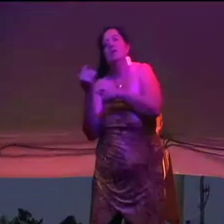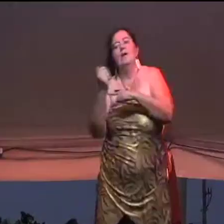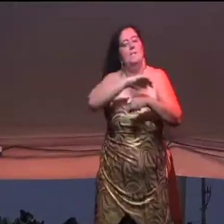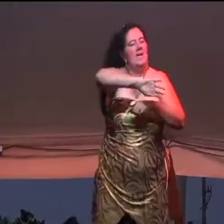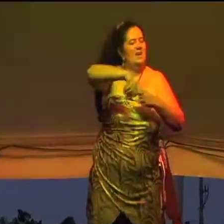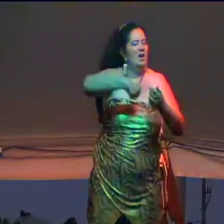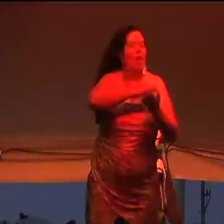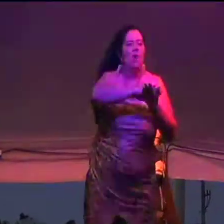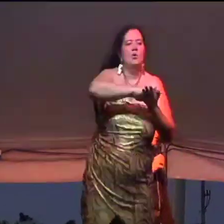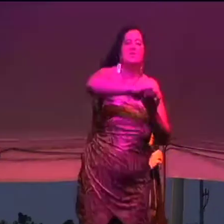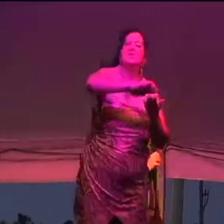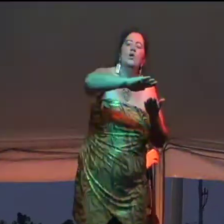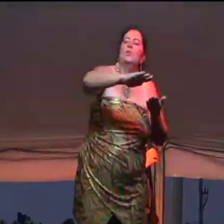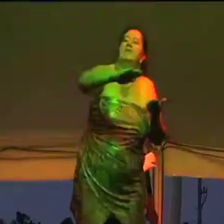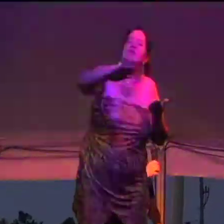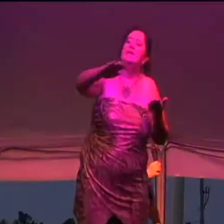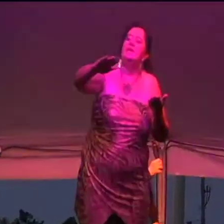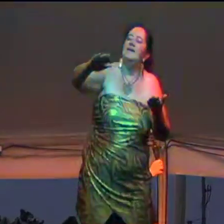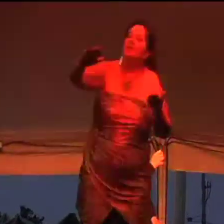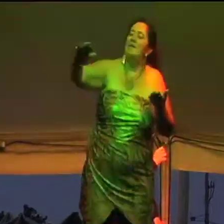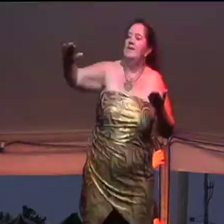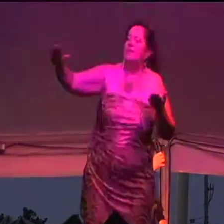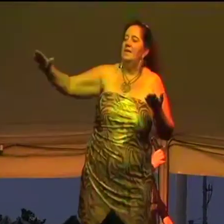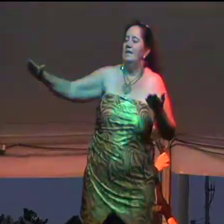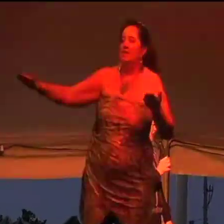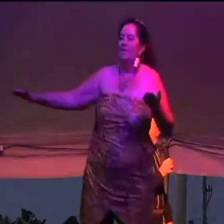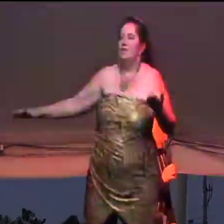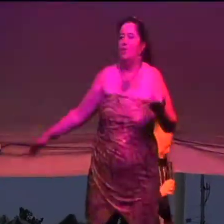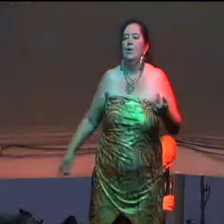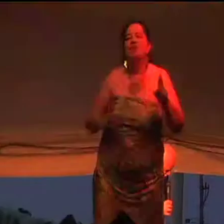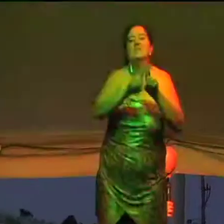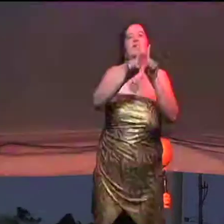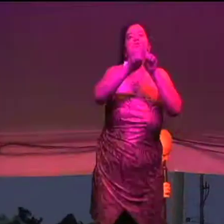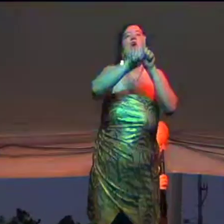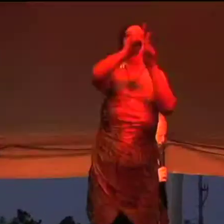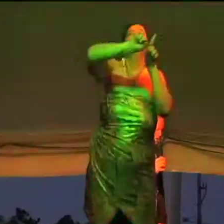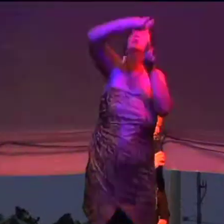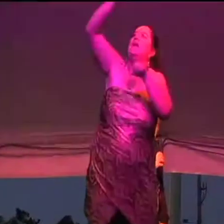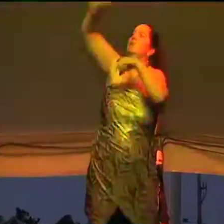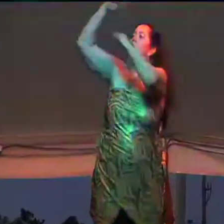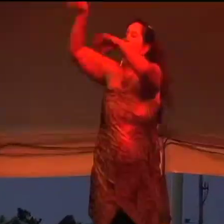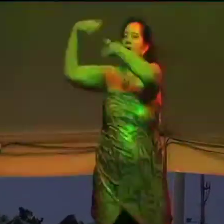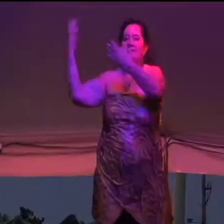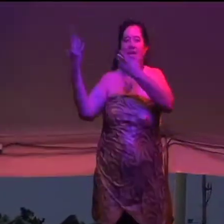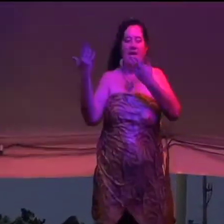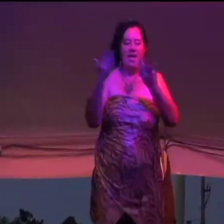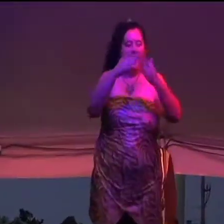Makes it all seem so clean I A single star shone over Christmas I